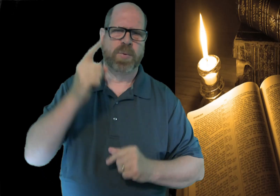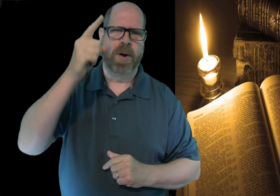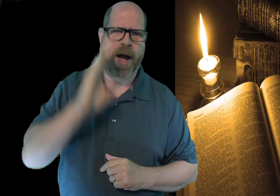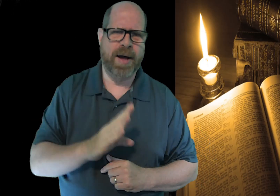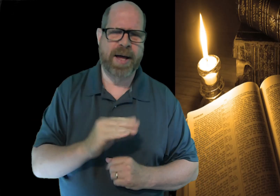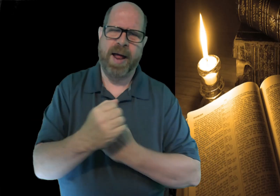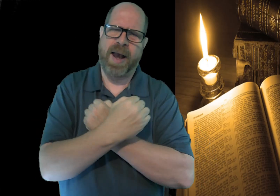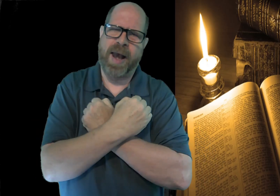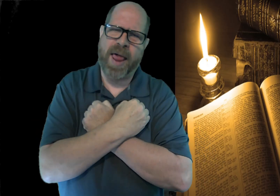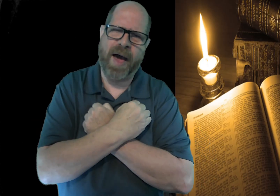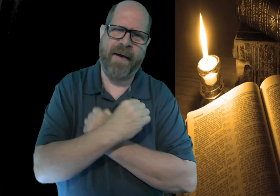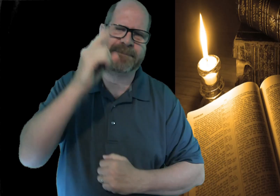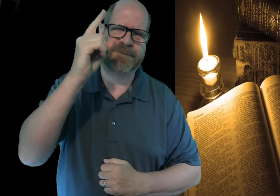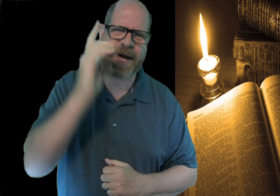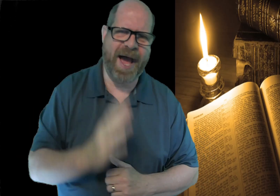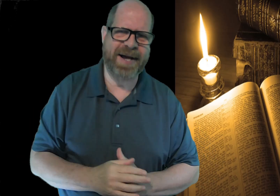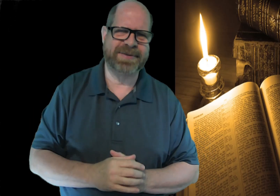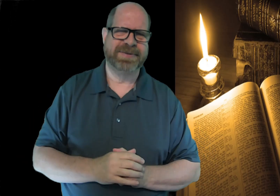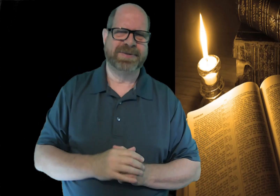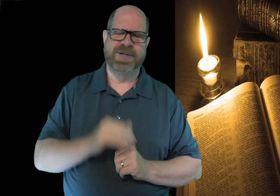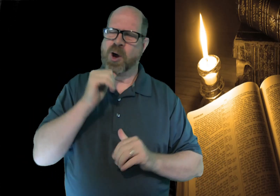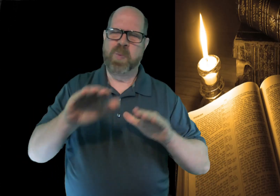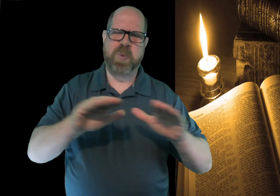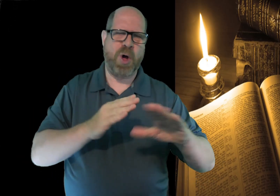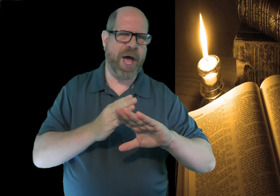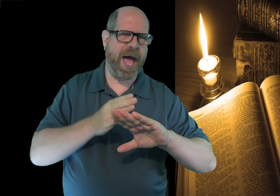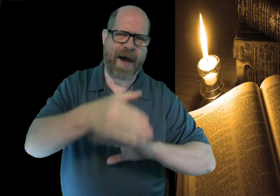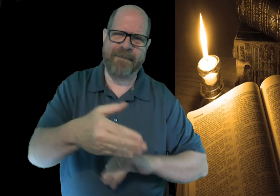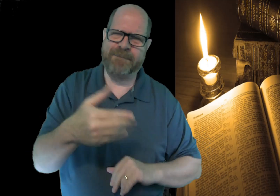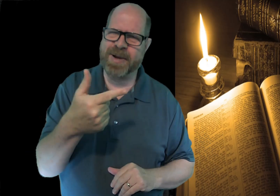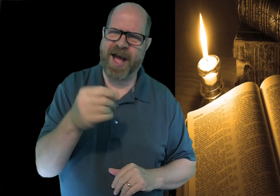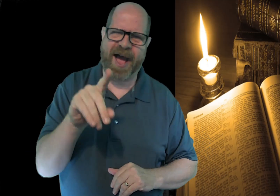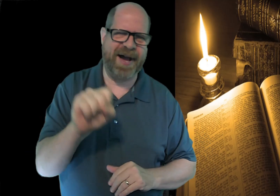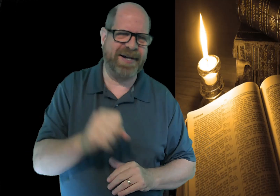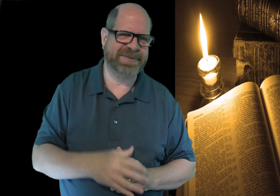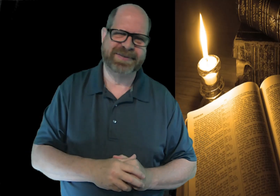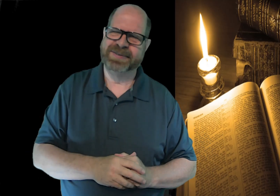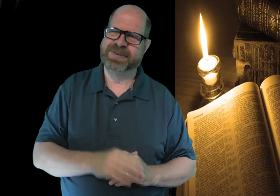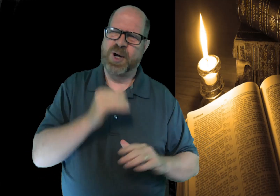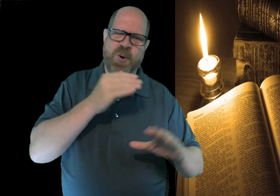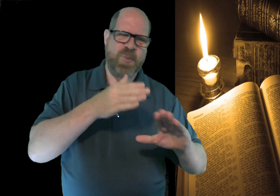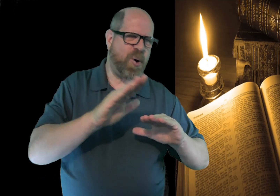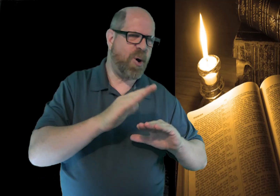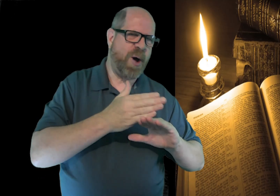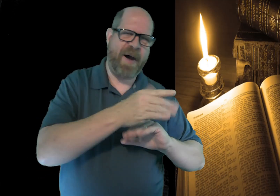to do the right thing for God. And don't walk up for false gods of the world.